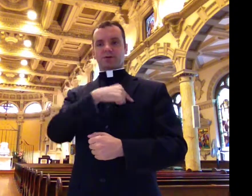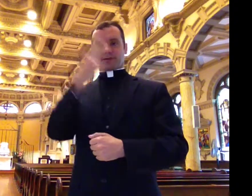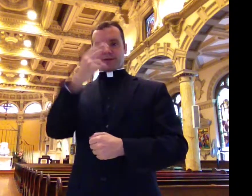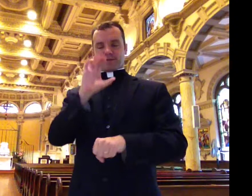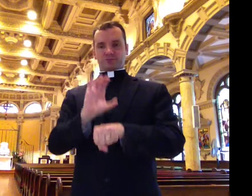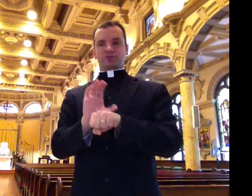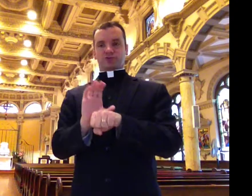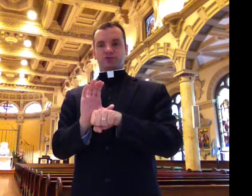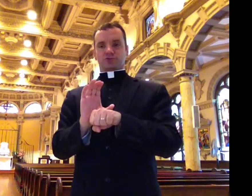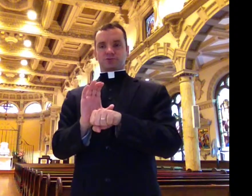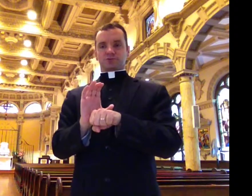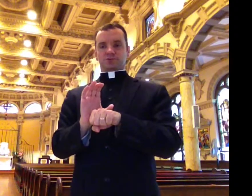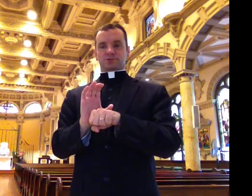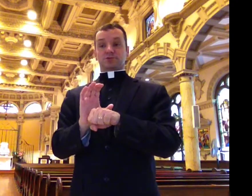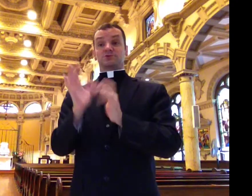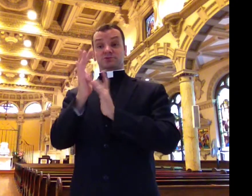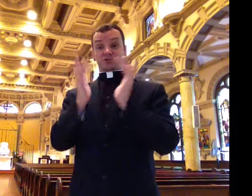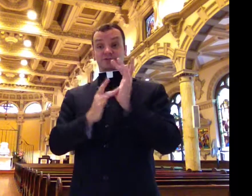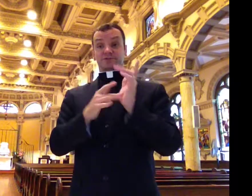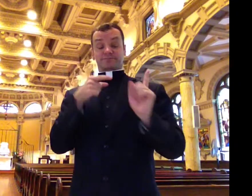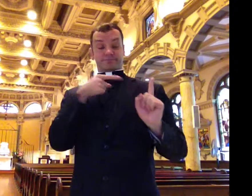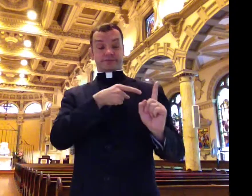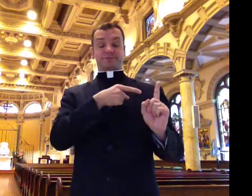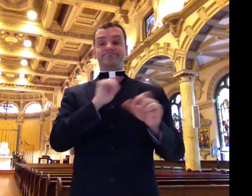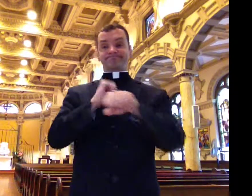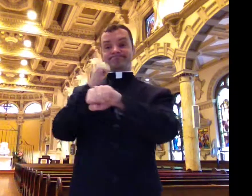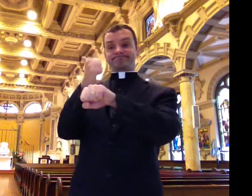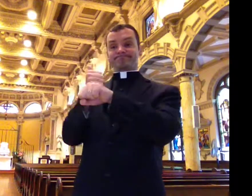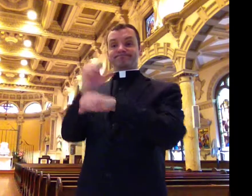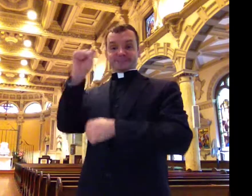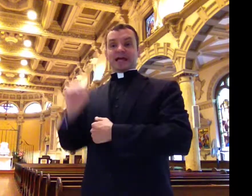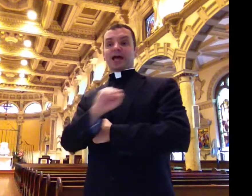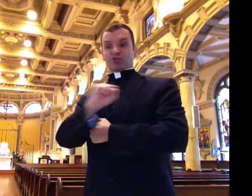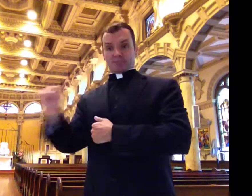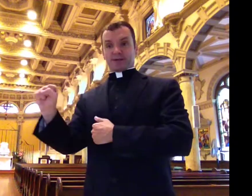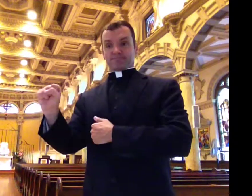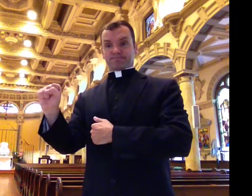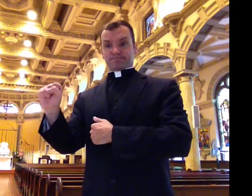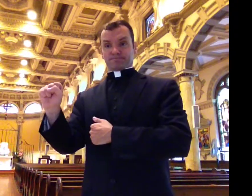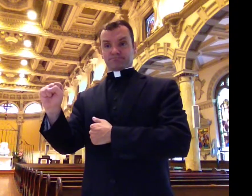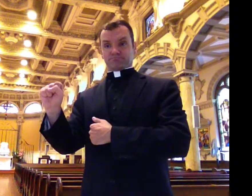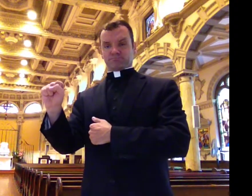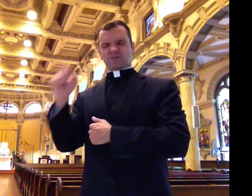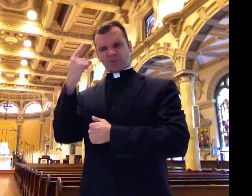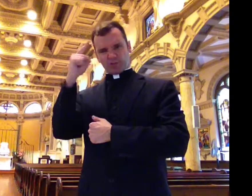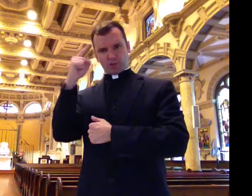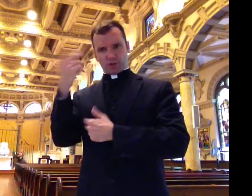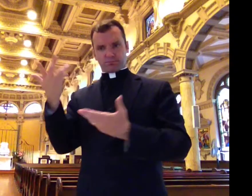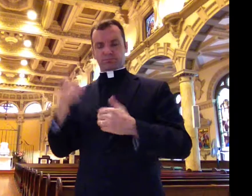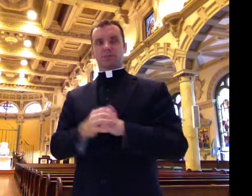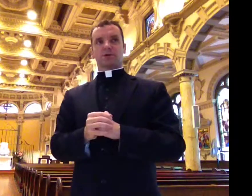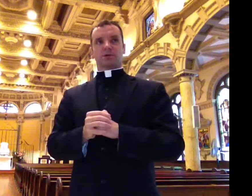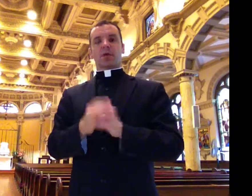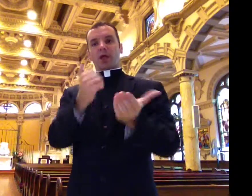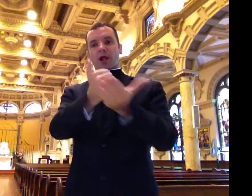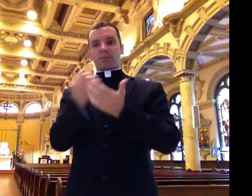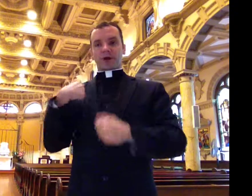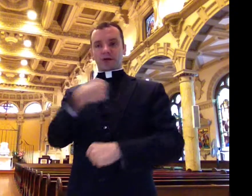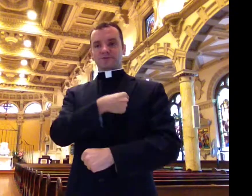It's the same concept for us in the Catholic Church. Jesus established the sacraments so that